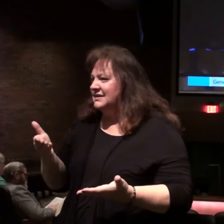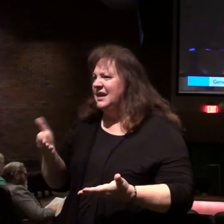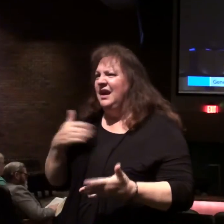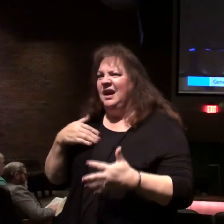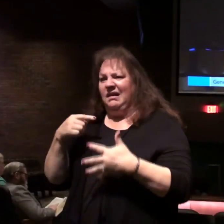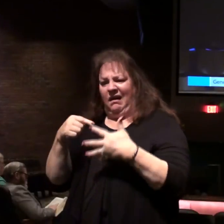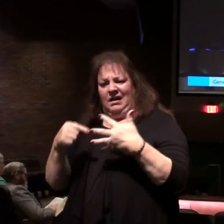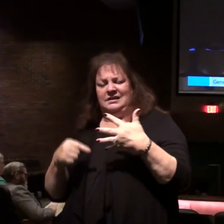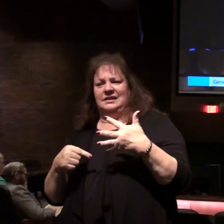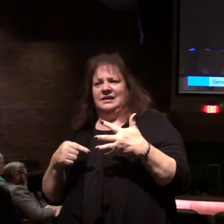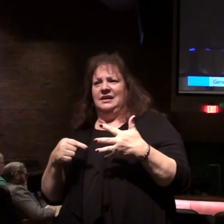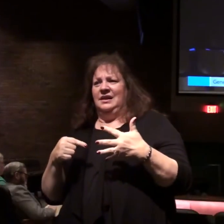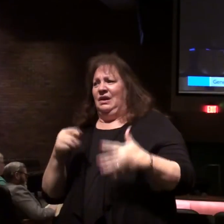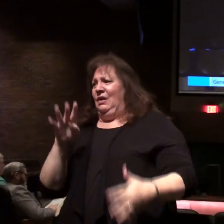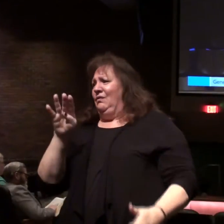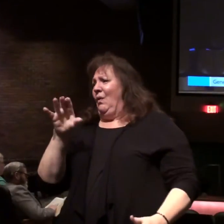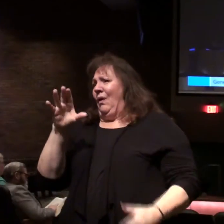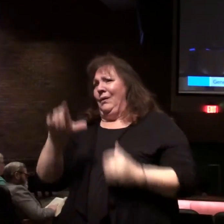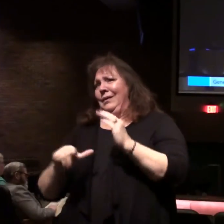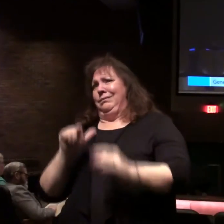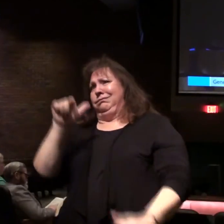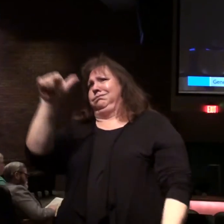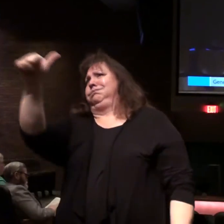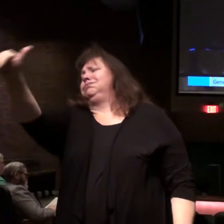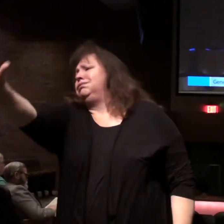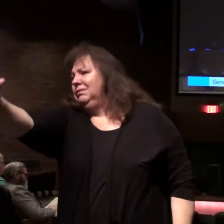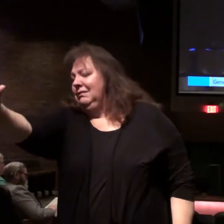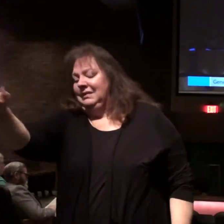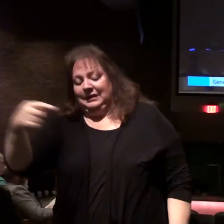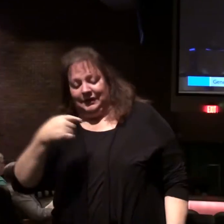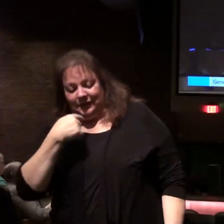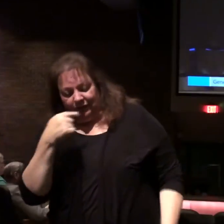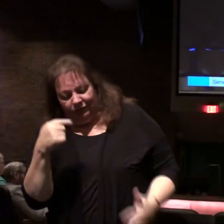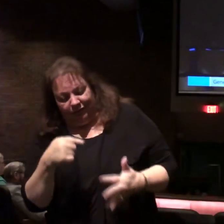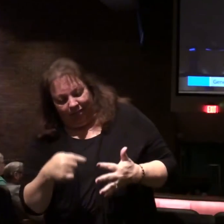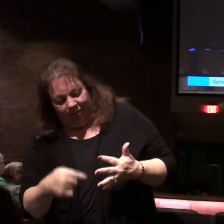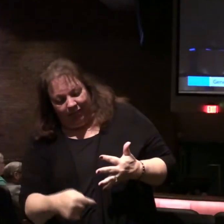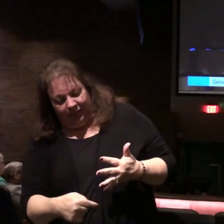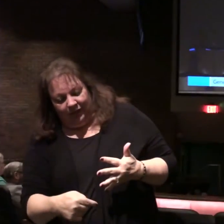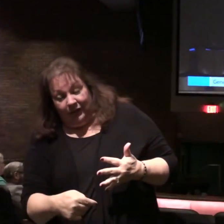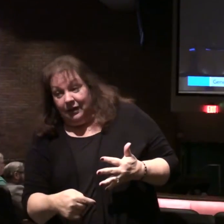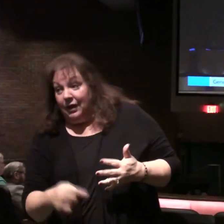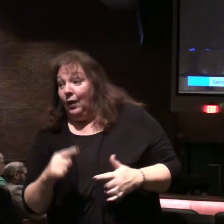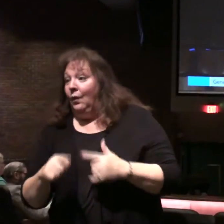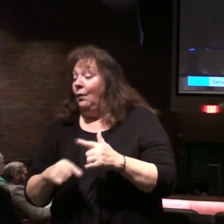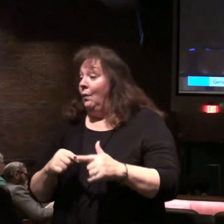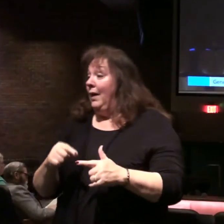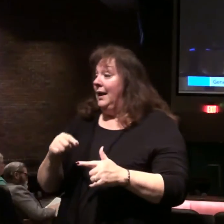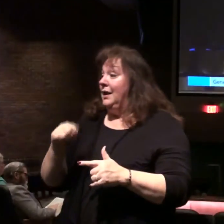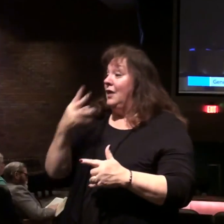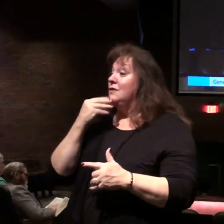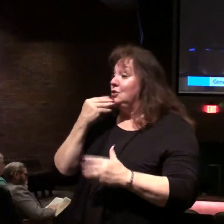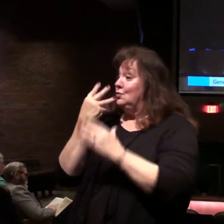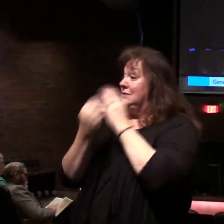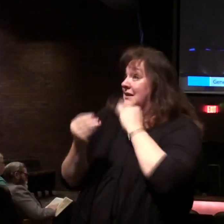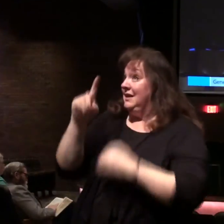is going to happen hundreds of years later. Then he even tells them the detail. And when they finally leave that captivity,